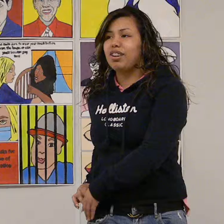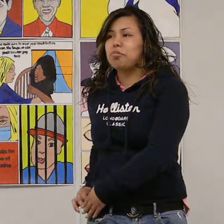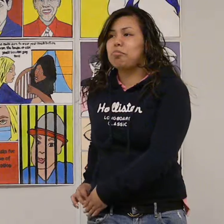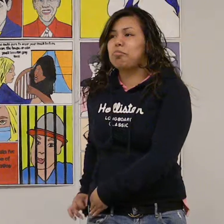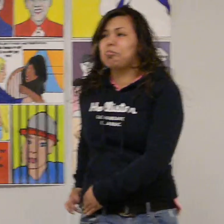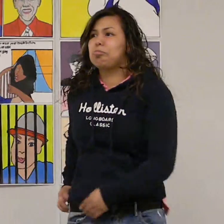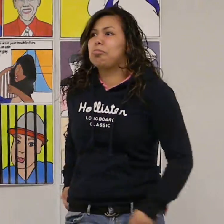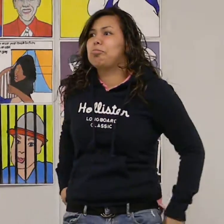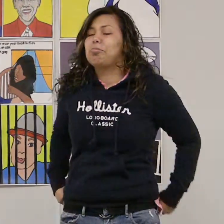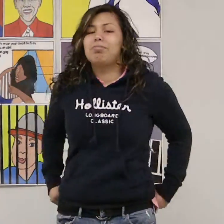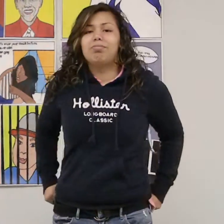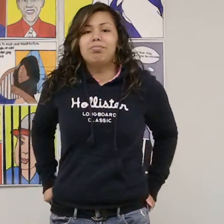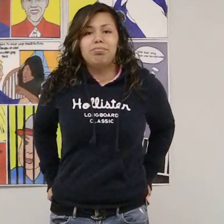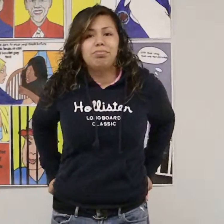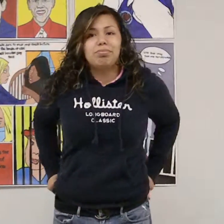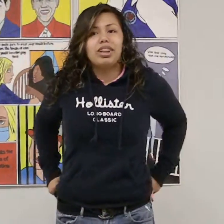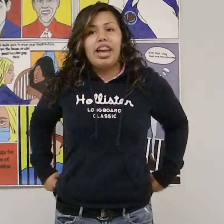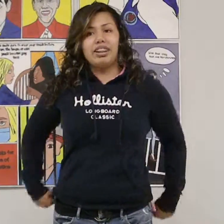Are you ready? Yeah.